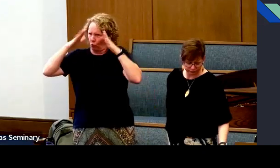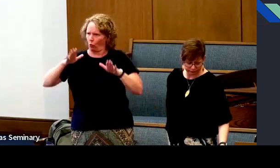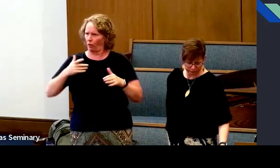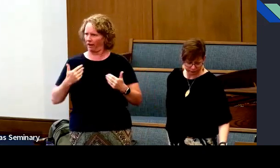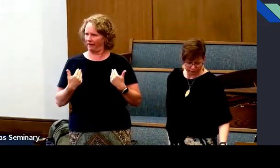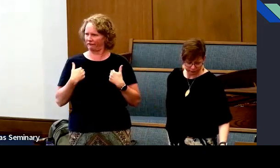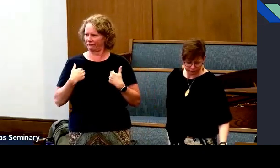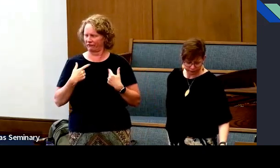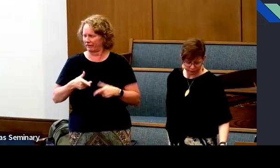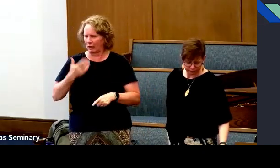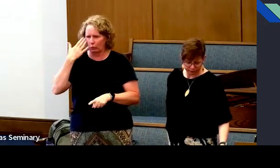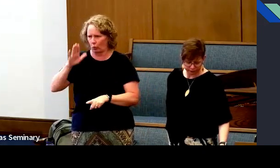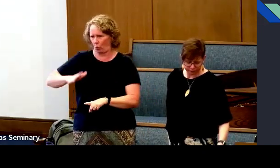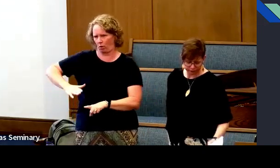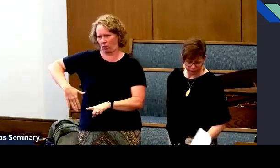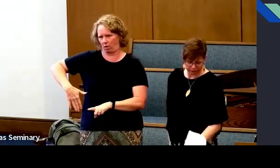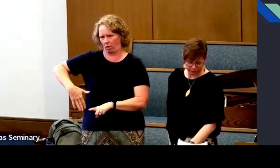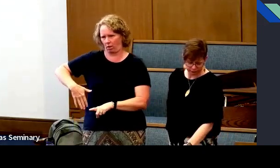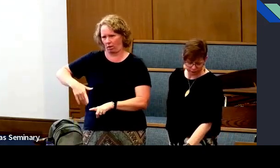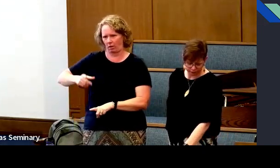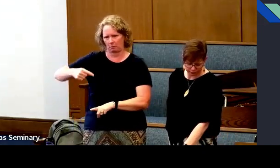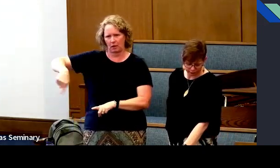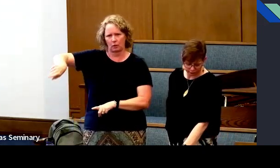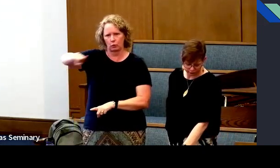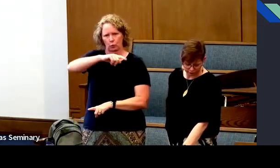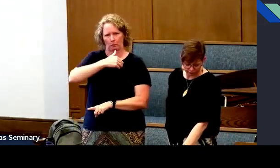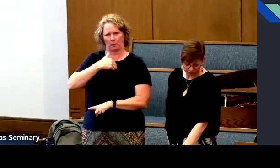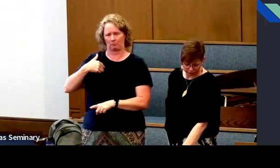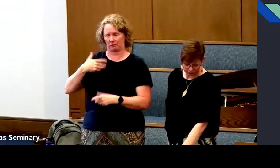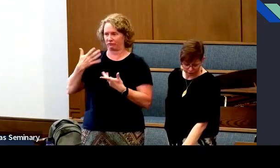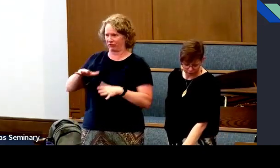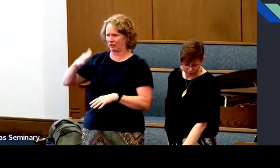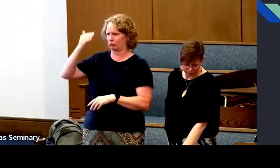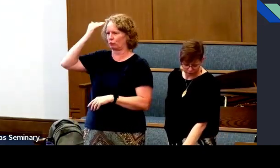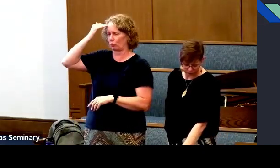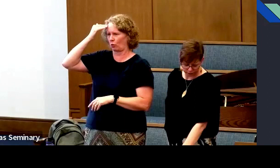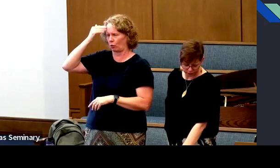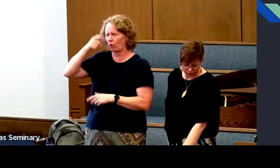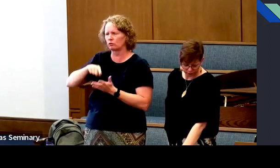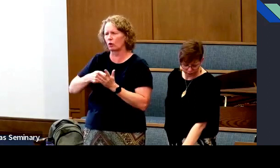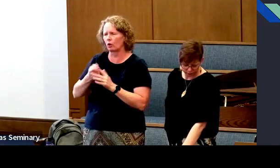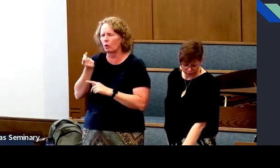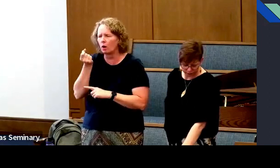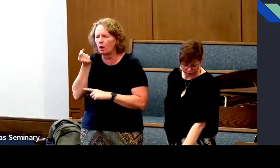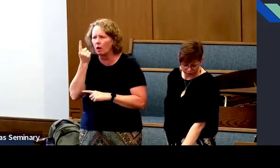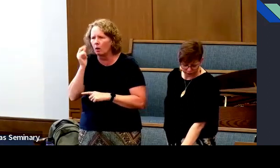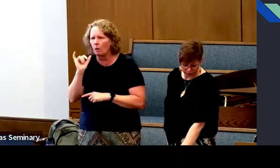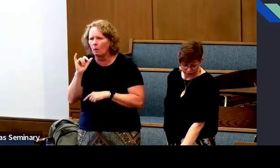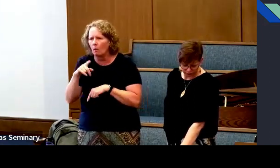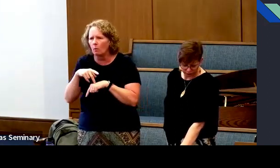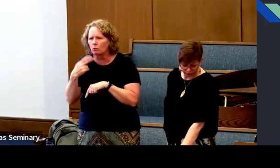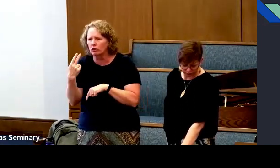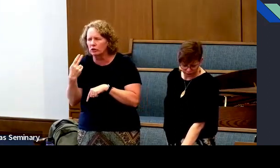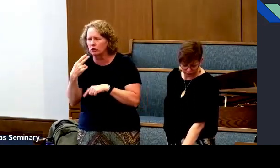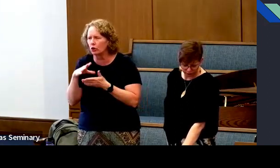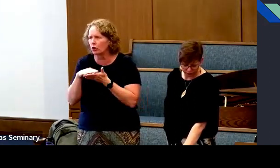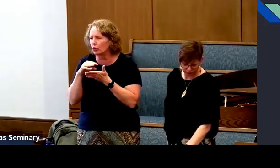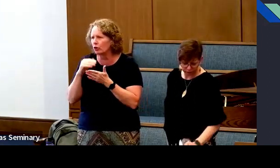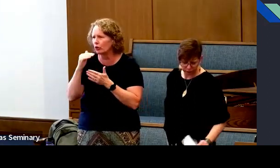children. And a lot of them don't know they have it, but the members understand.